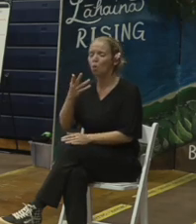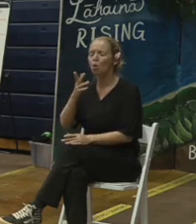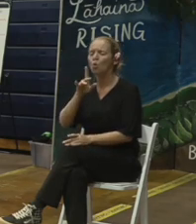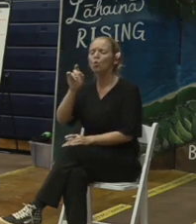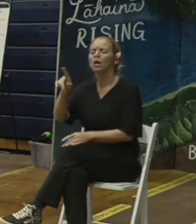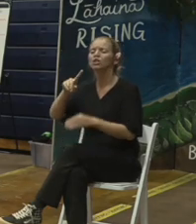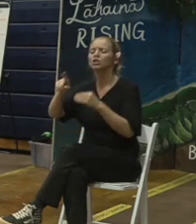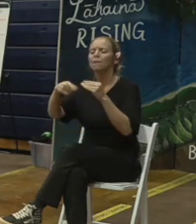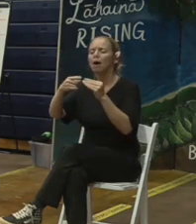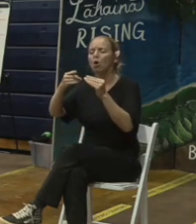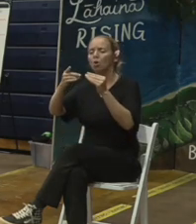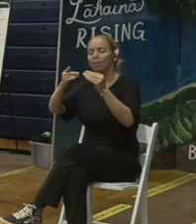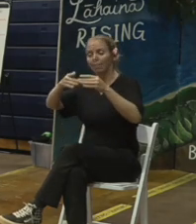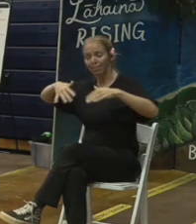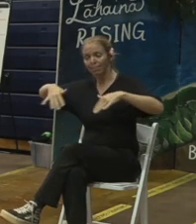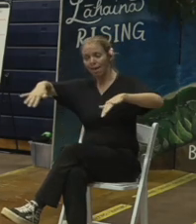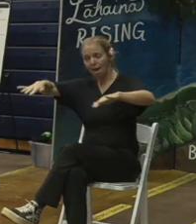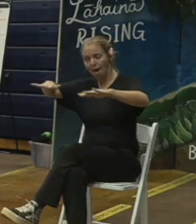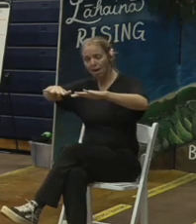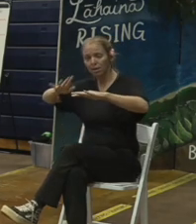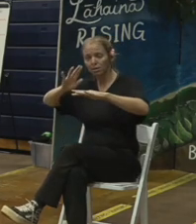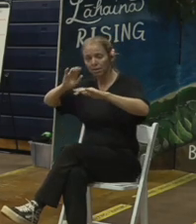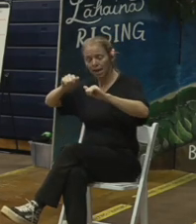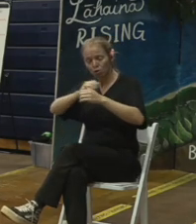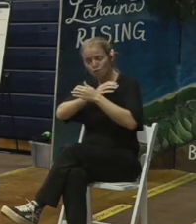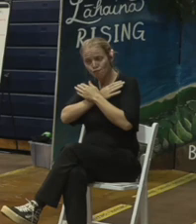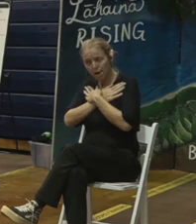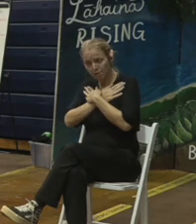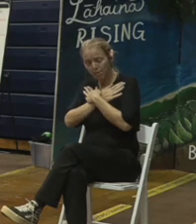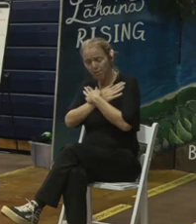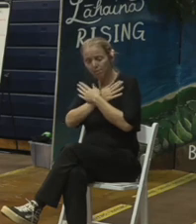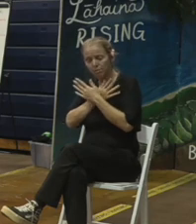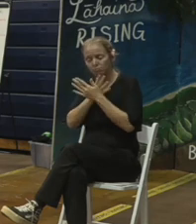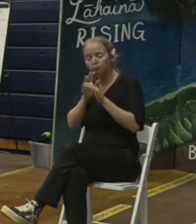a pause or do we go straight into the next phase